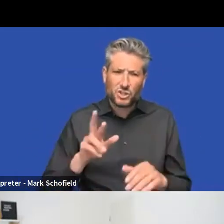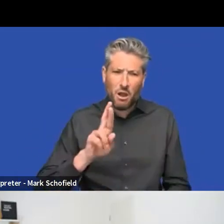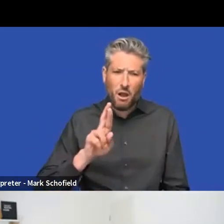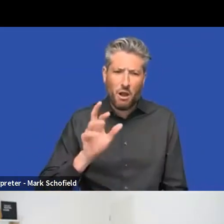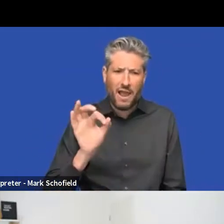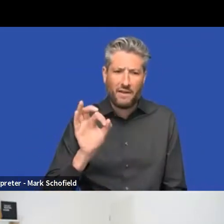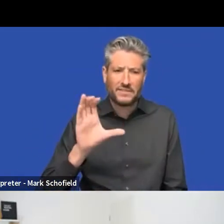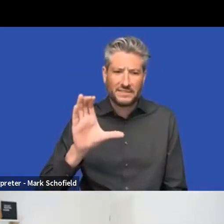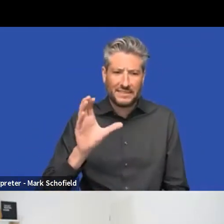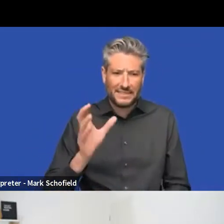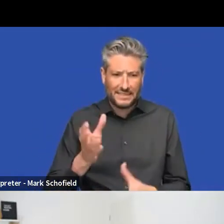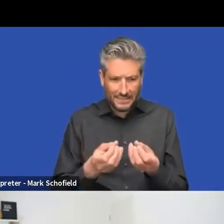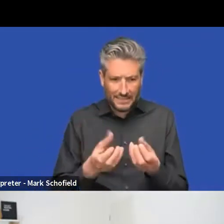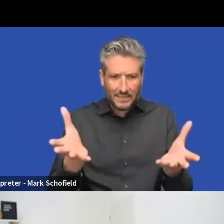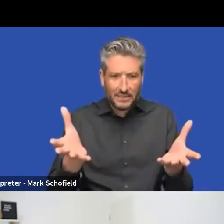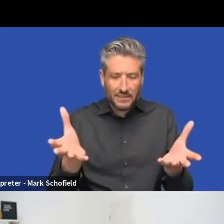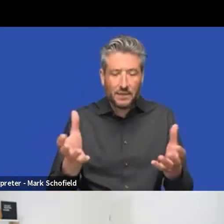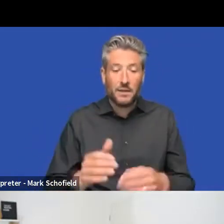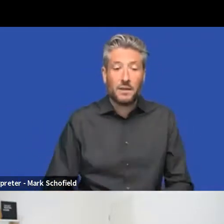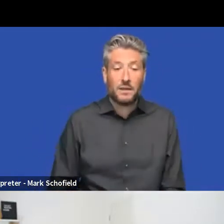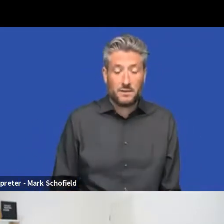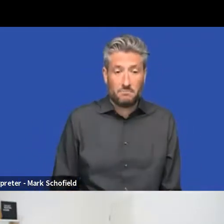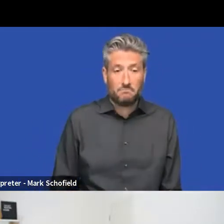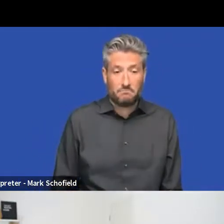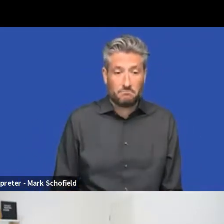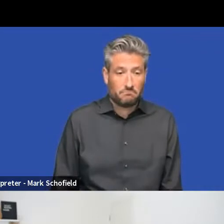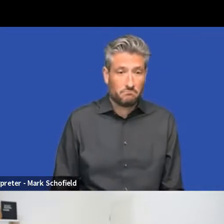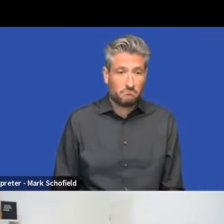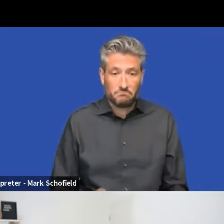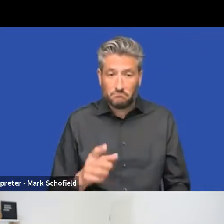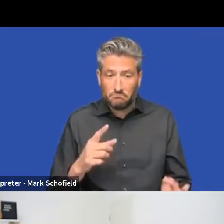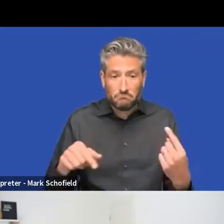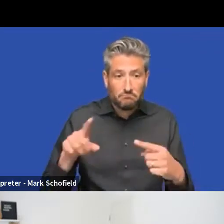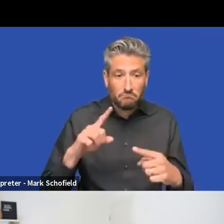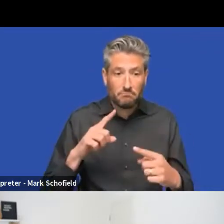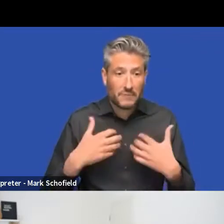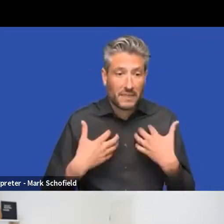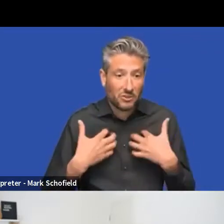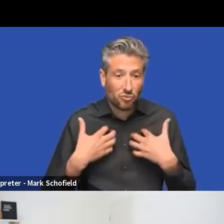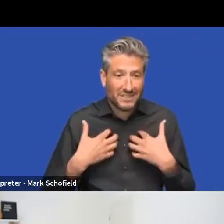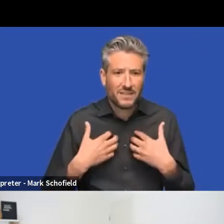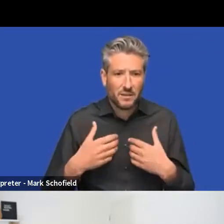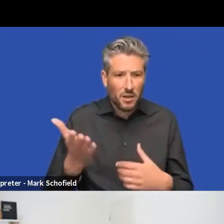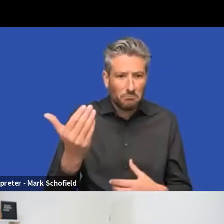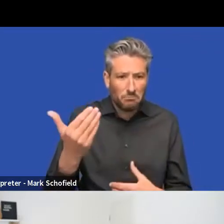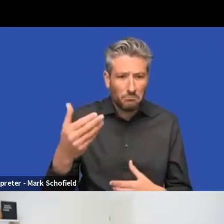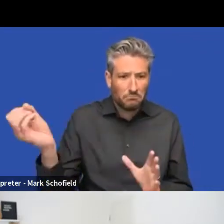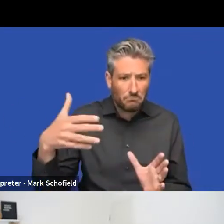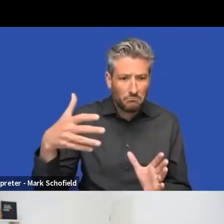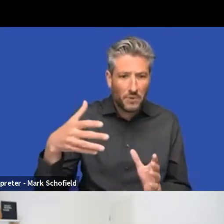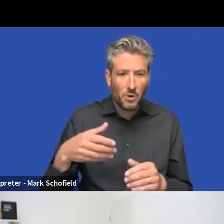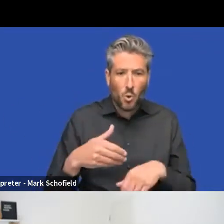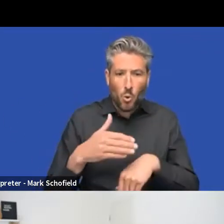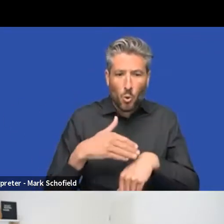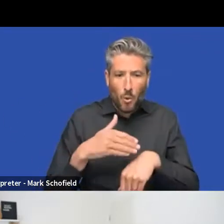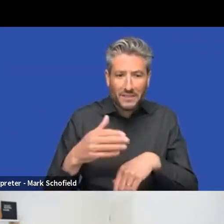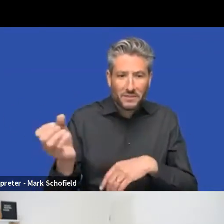people and other people who are interested, uh, chime in with their experience, with their comments, with what, you know, seeing where there, where there's,